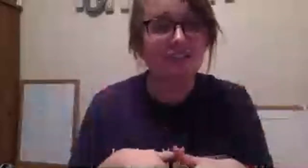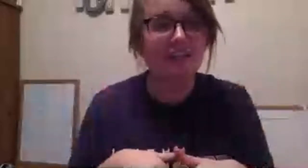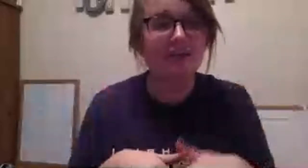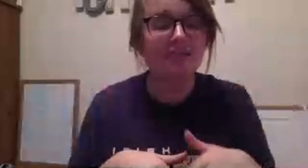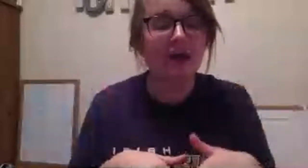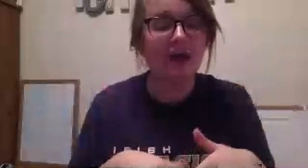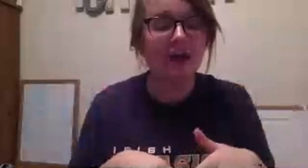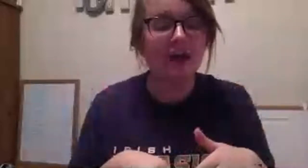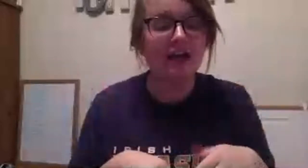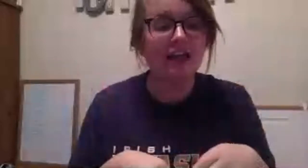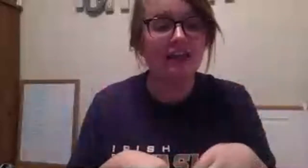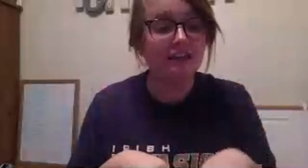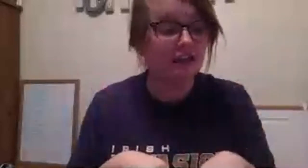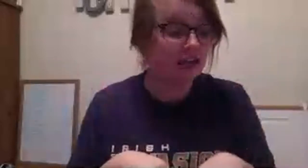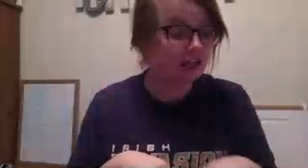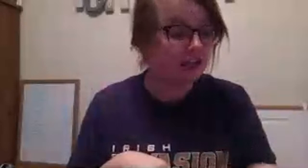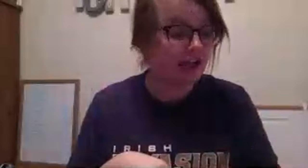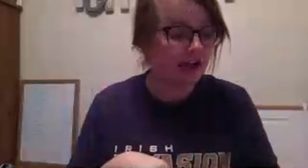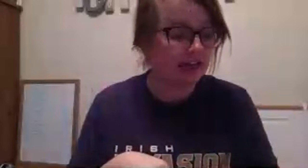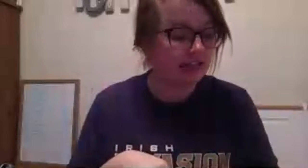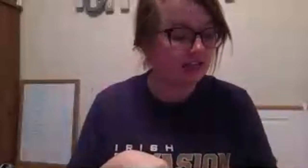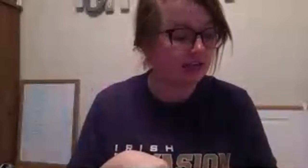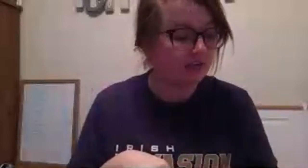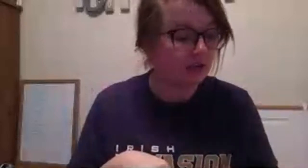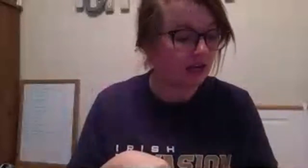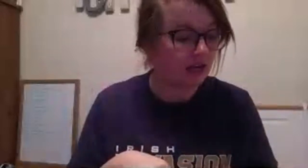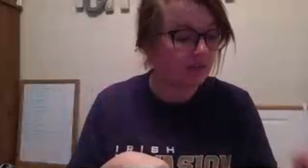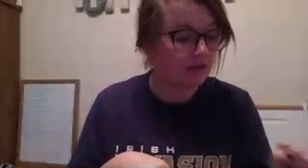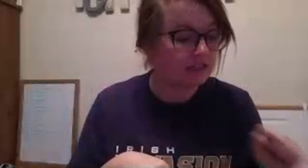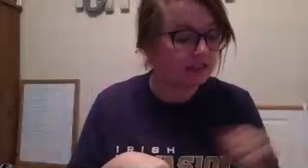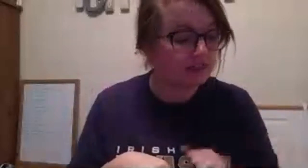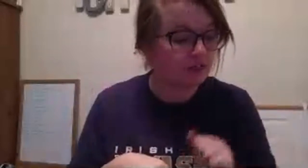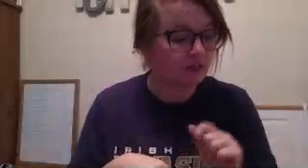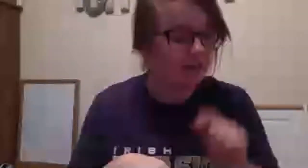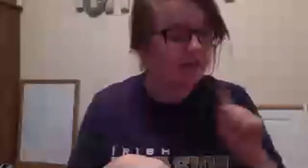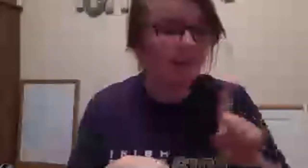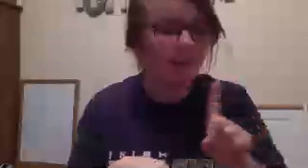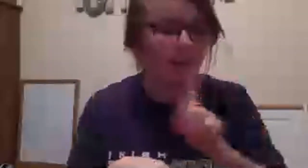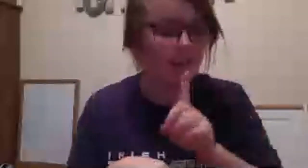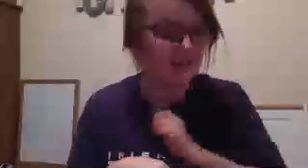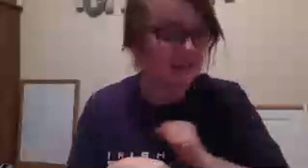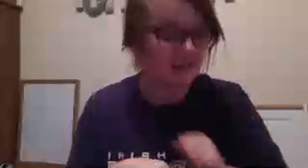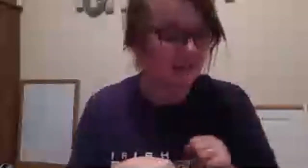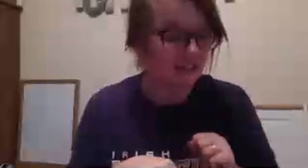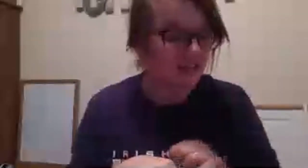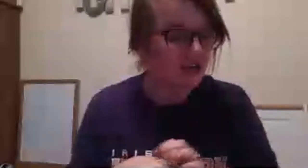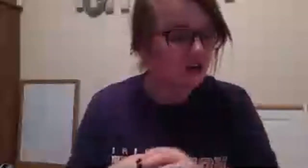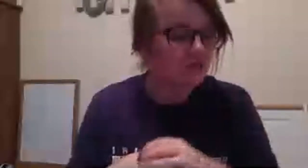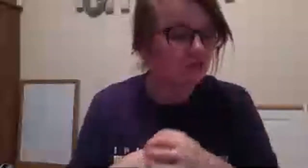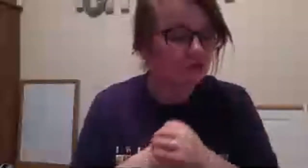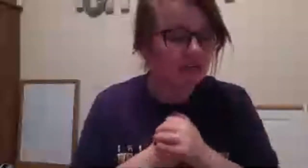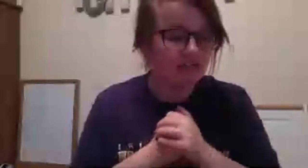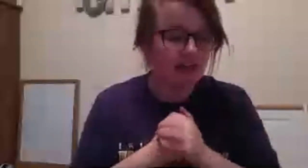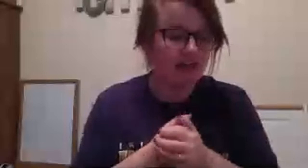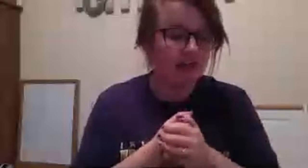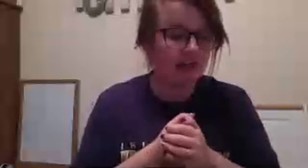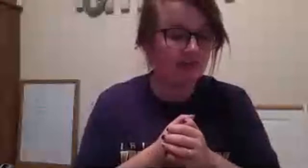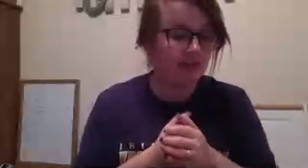by these knights that ask him um on december 29th 1170 four knights ask him basically